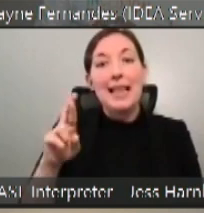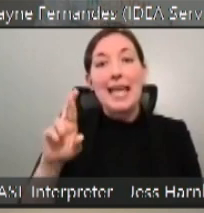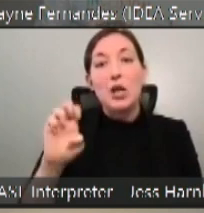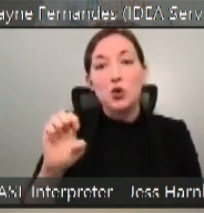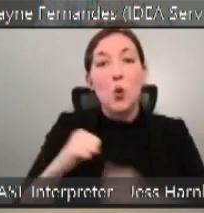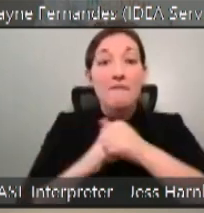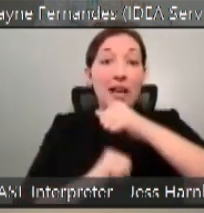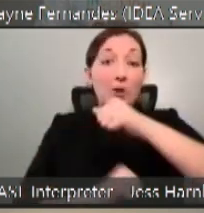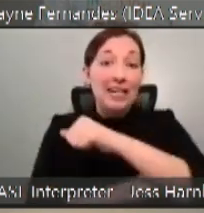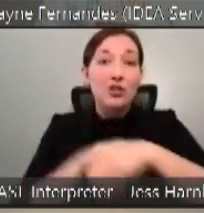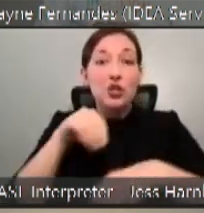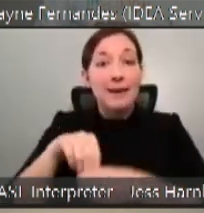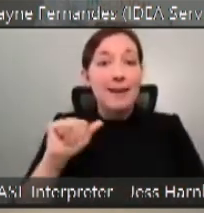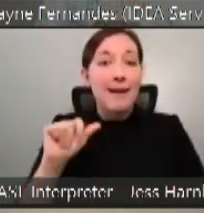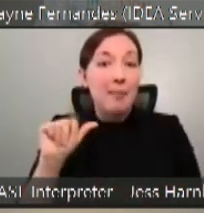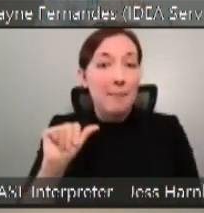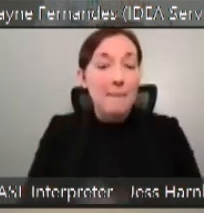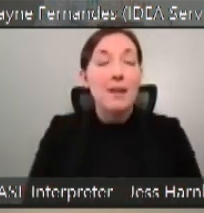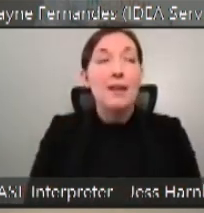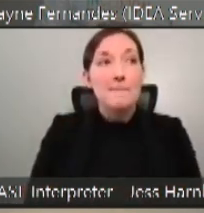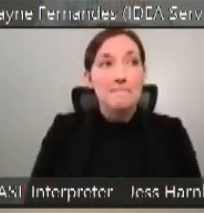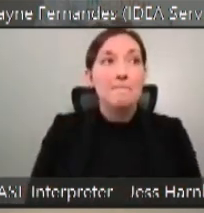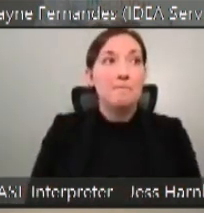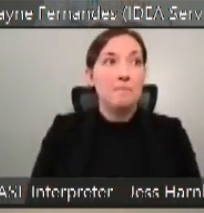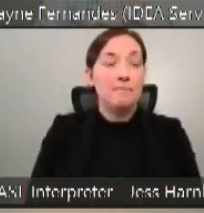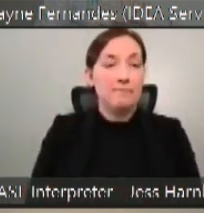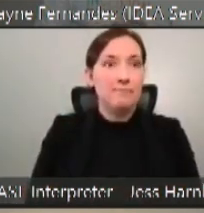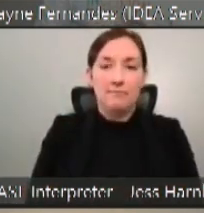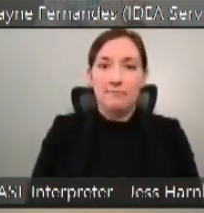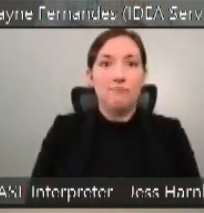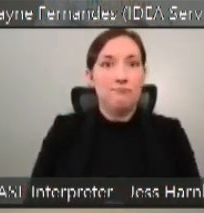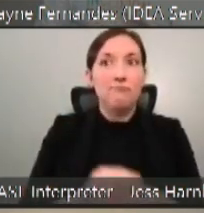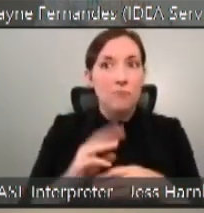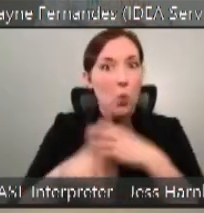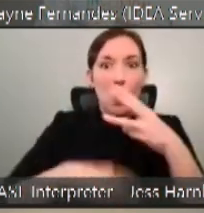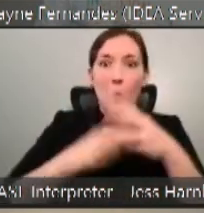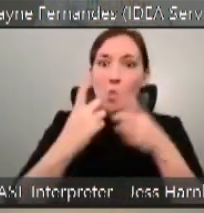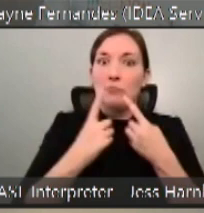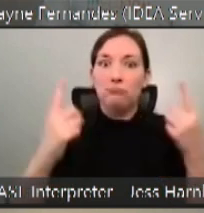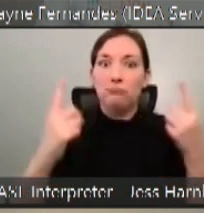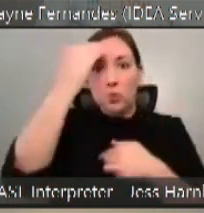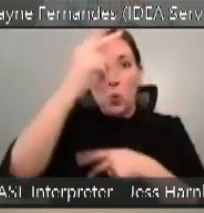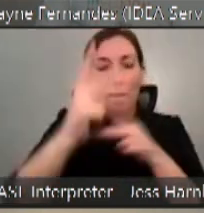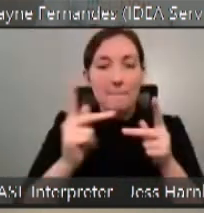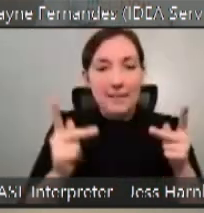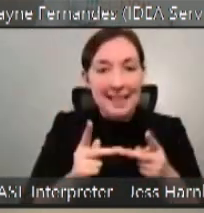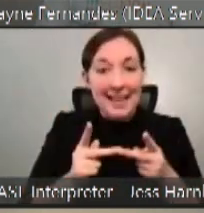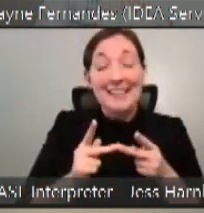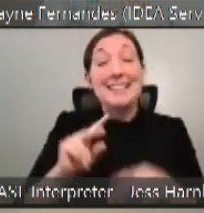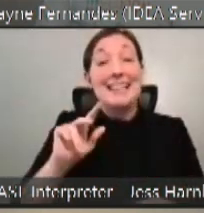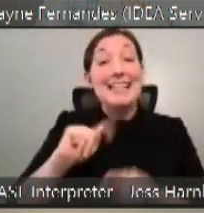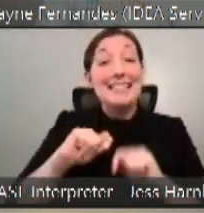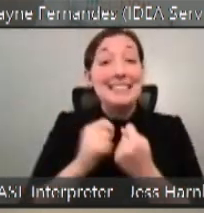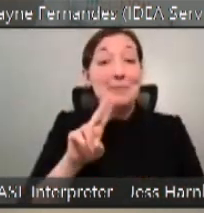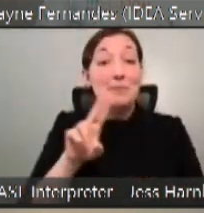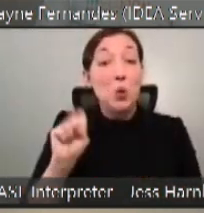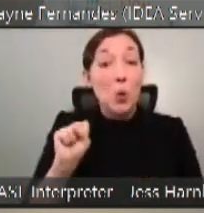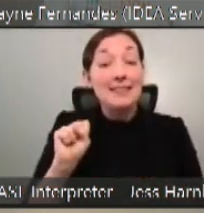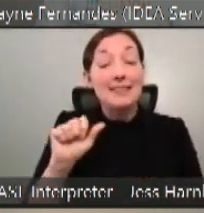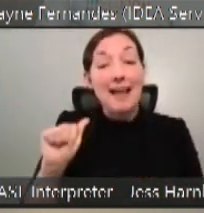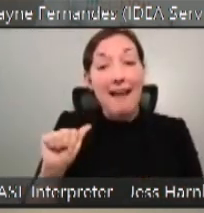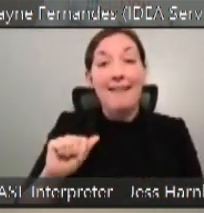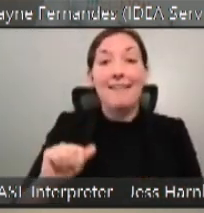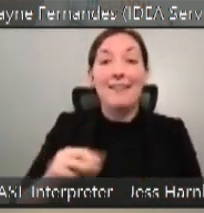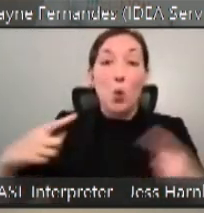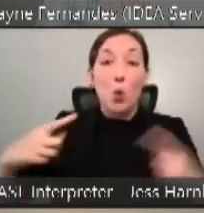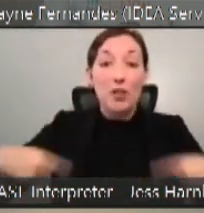Alabama, a world-renowned place where Team USA Wheelchair Rugby is number one. We're a health, wellness, fitness,